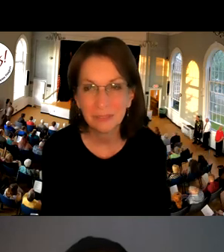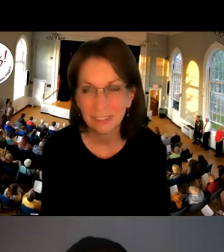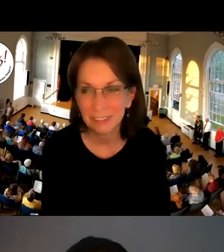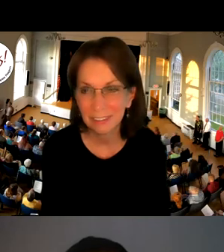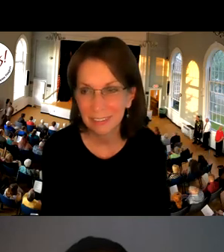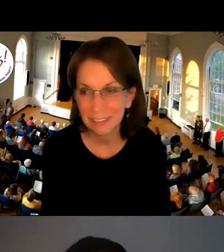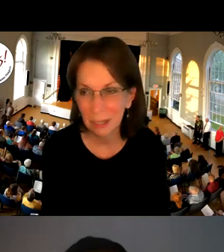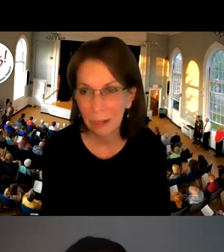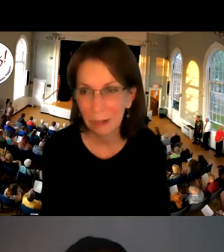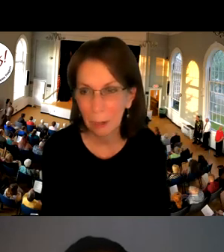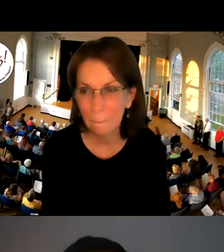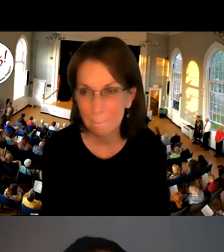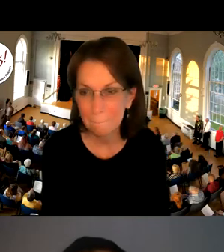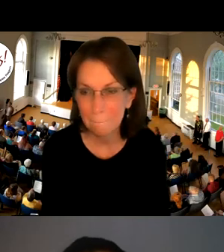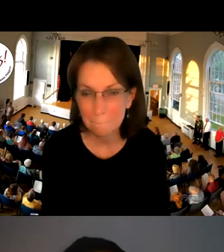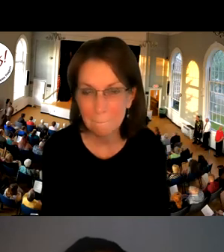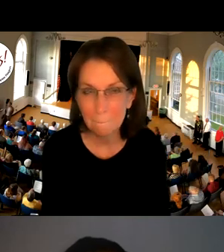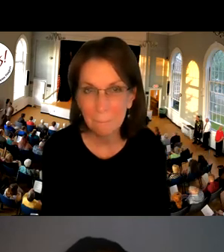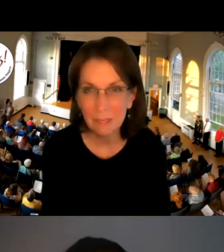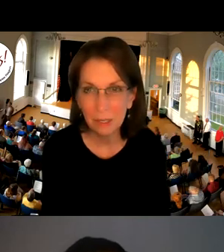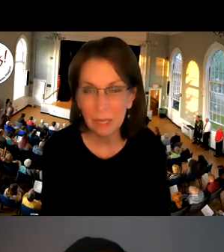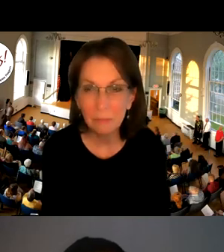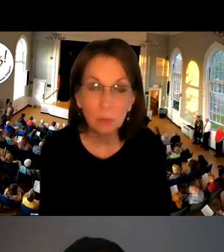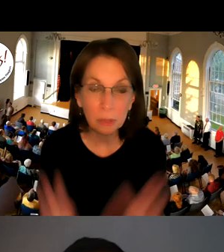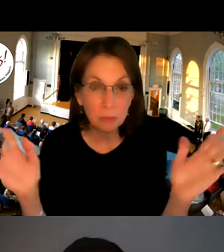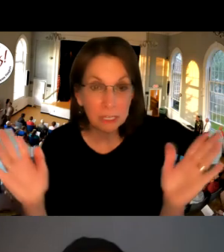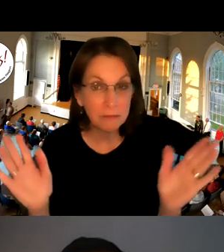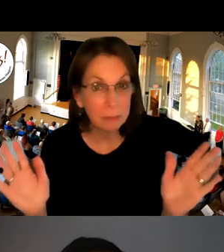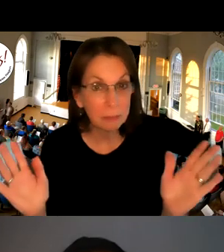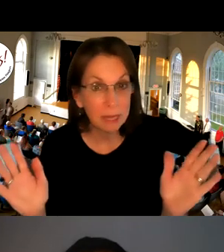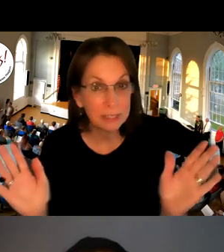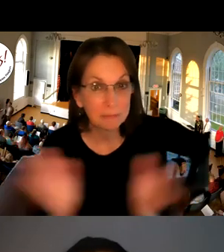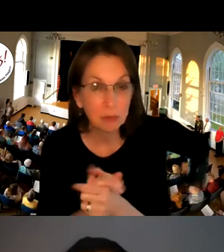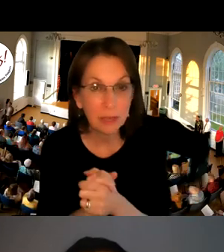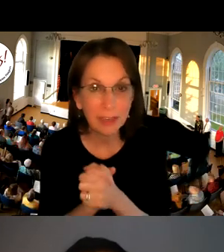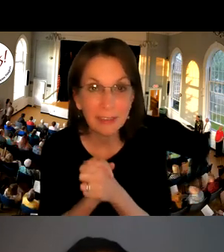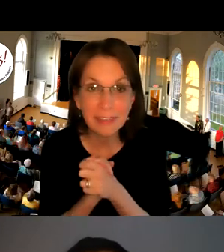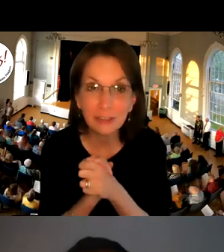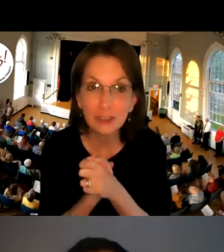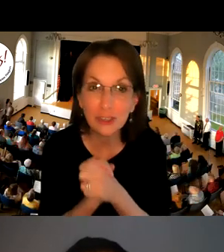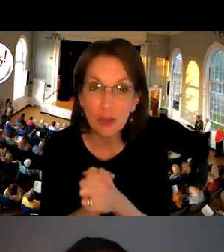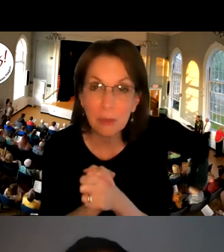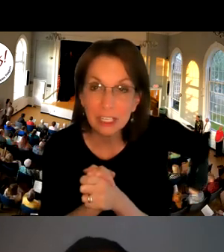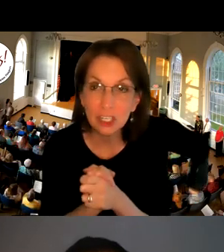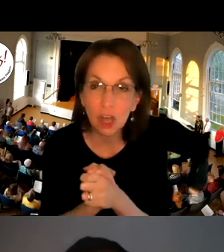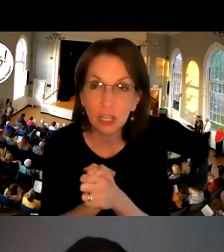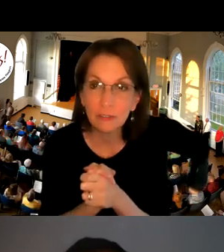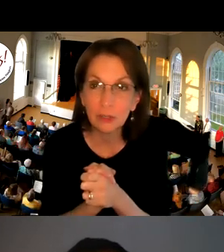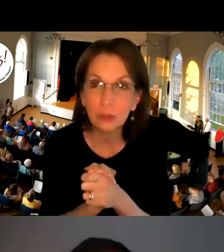Yeah. It's fine on my, in my opinion. Okay. Well, we're going to wrap it up guys. Okay. Thank you. Good everyone. All of you.